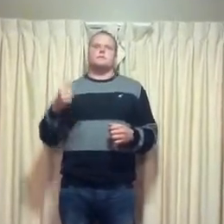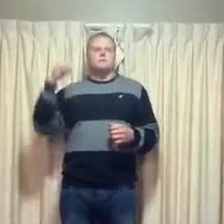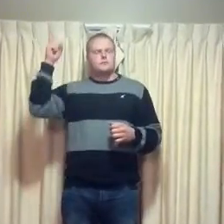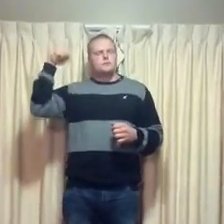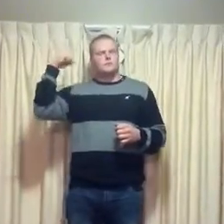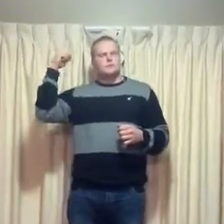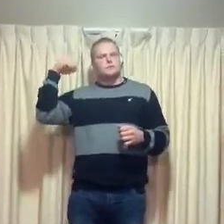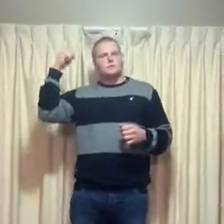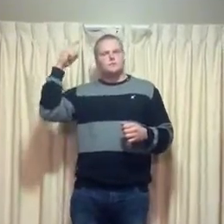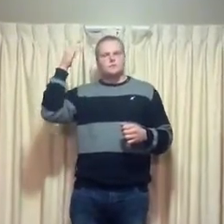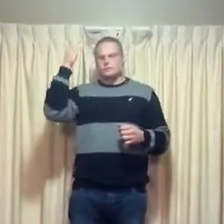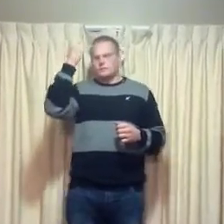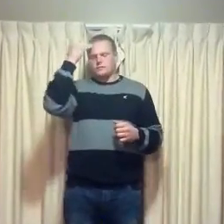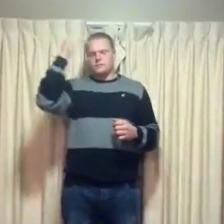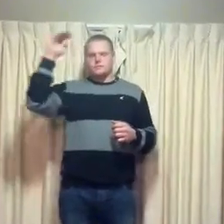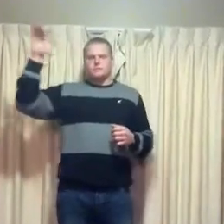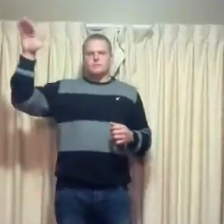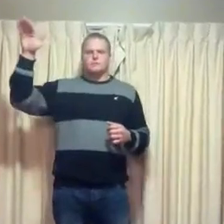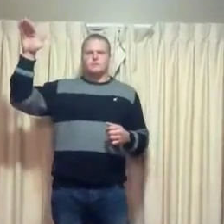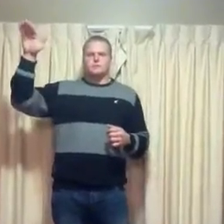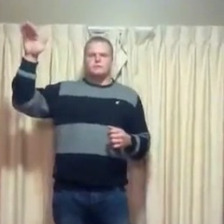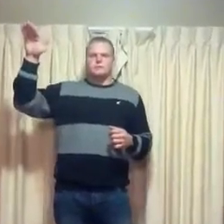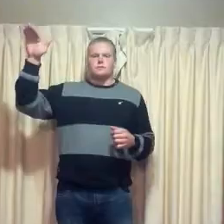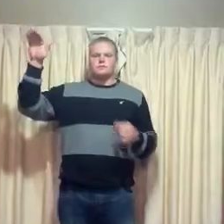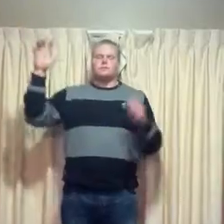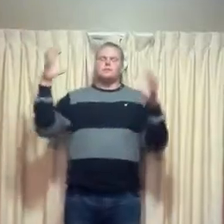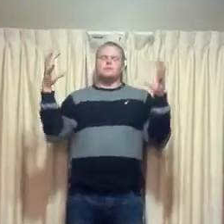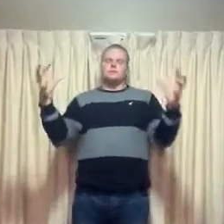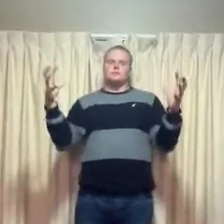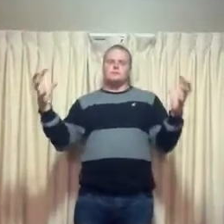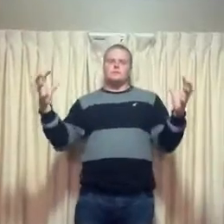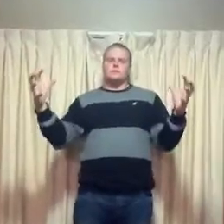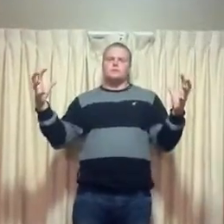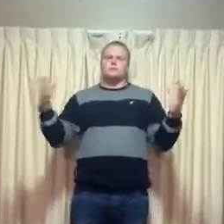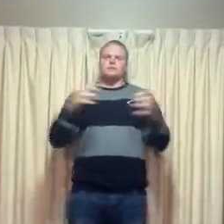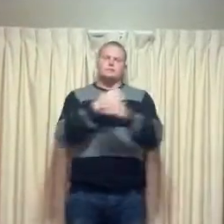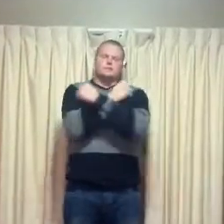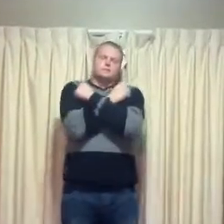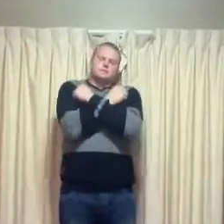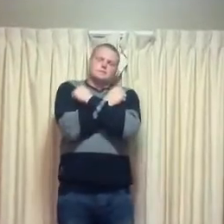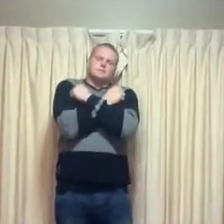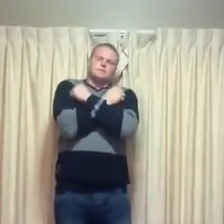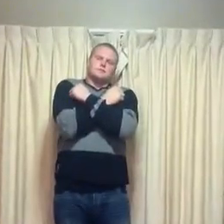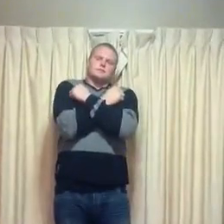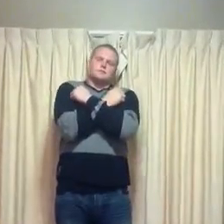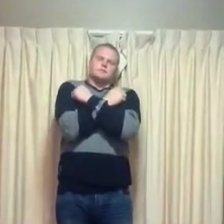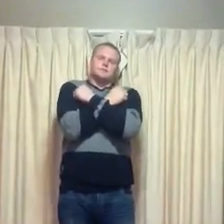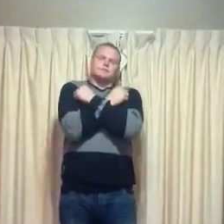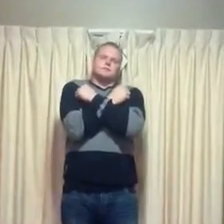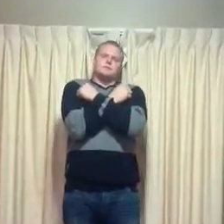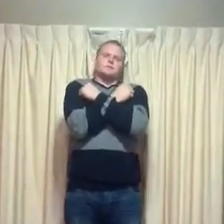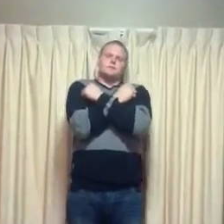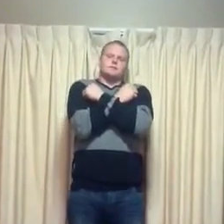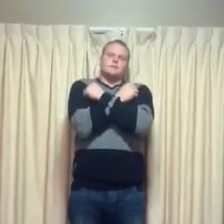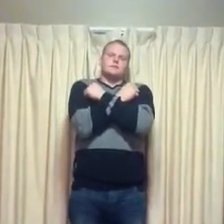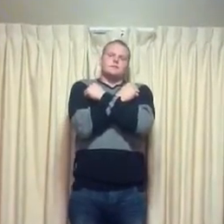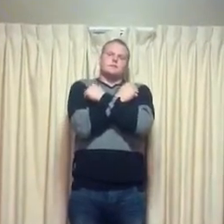all that you try slowly realize how much I